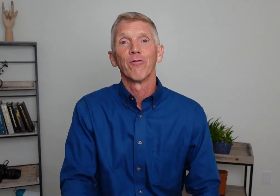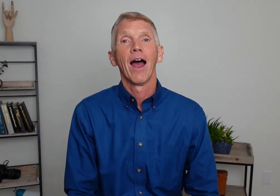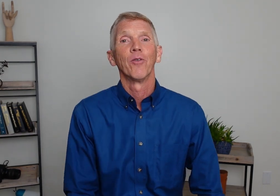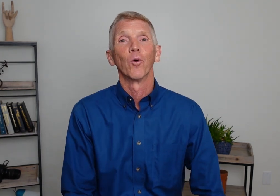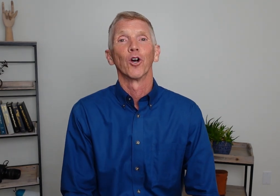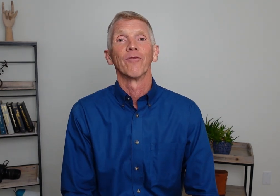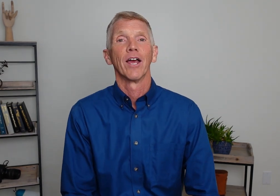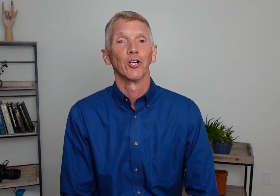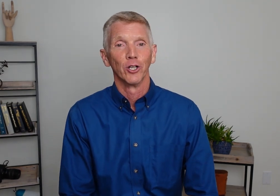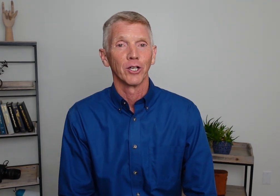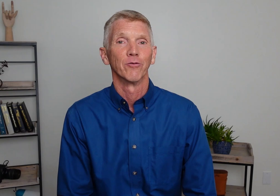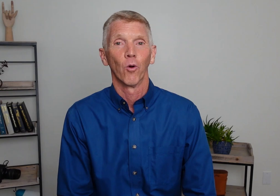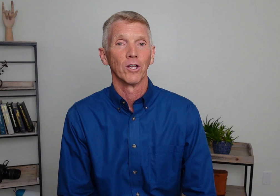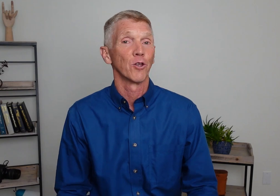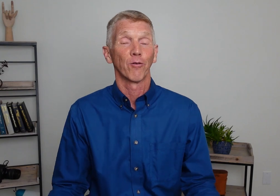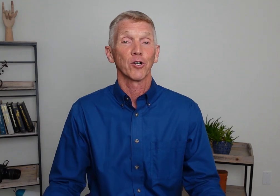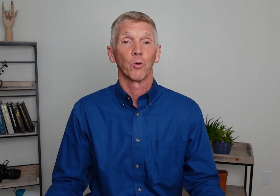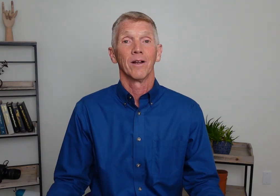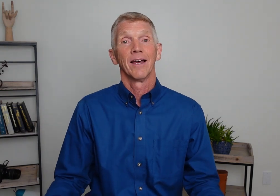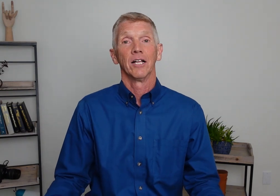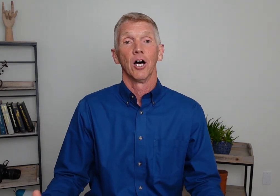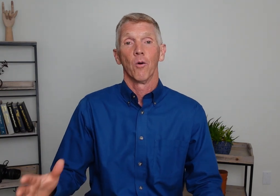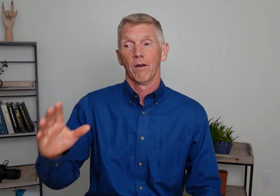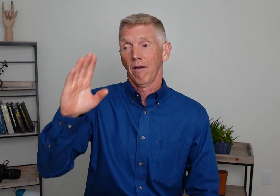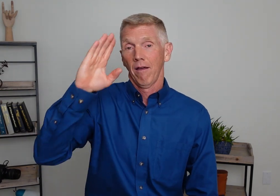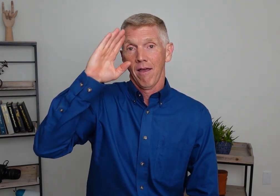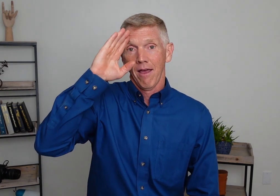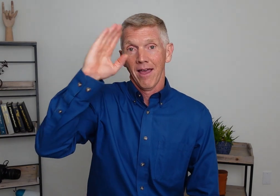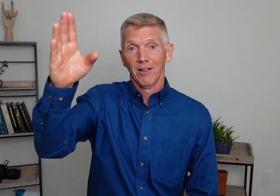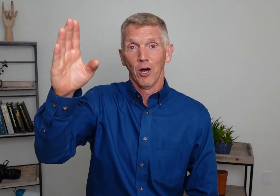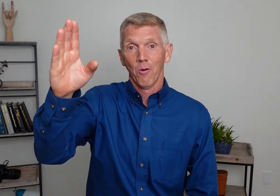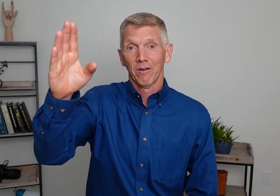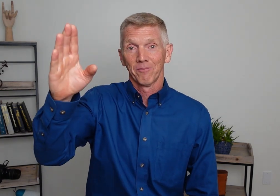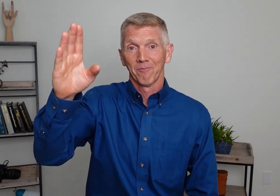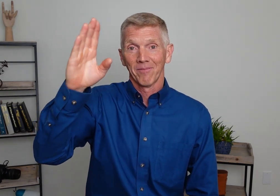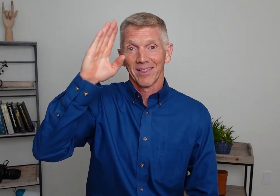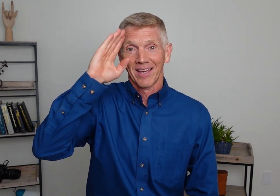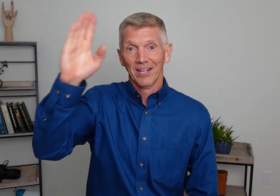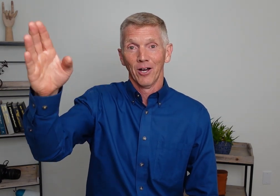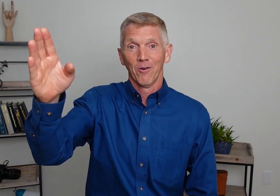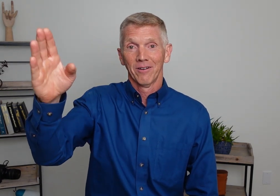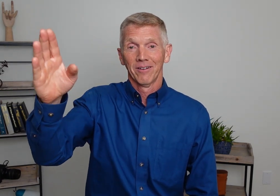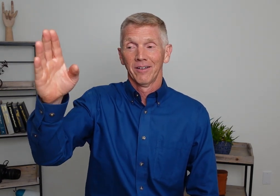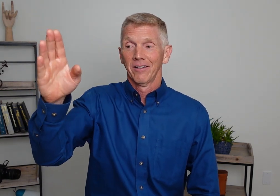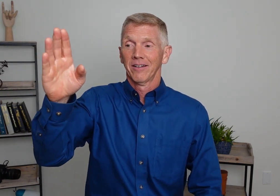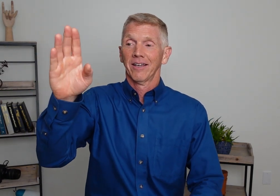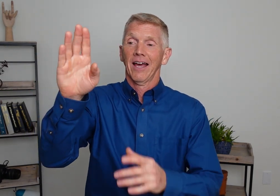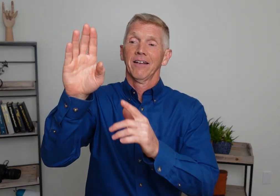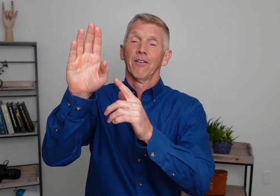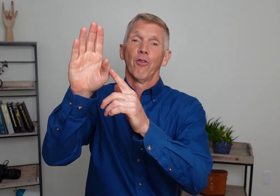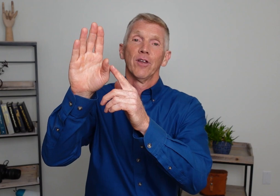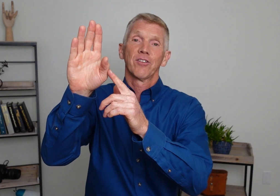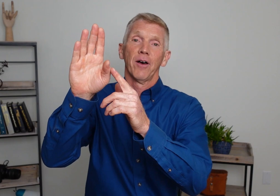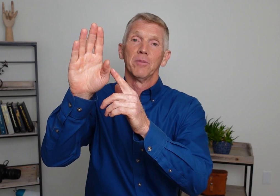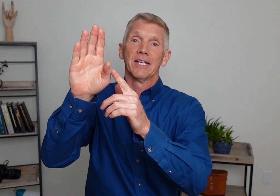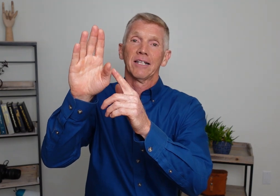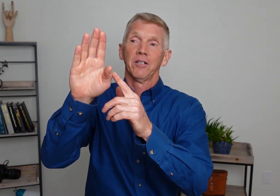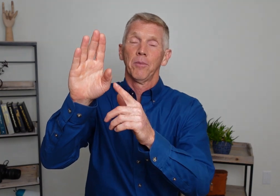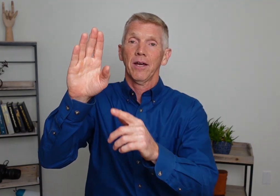find the word that you're looking for. Let's do the first one. Hello. Hello. Hello. Okay. This thumbs in a little bit